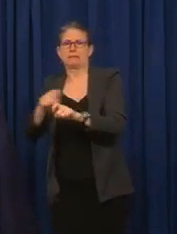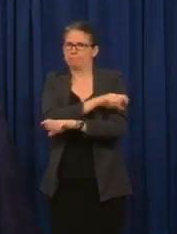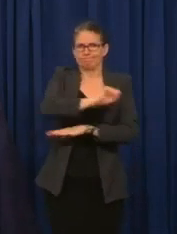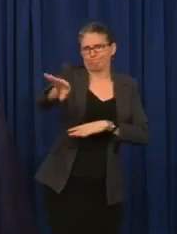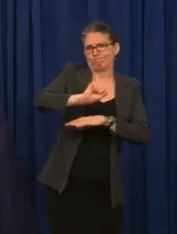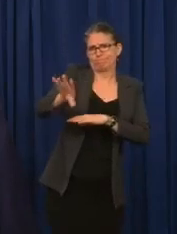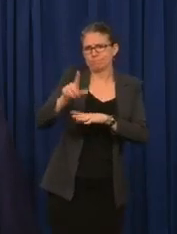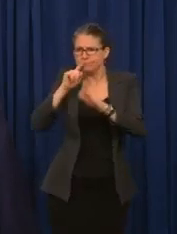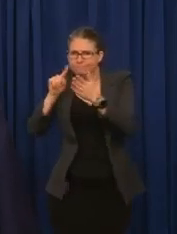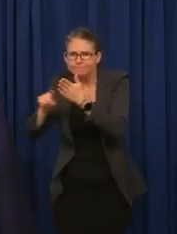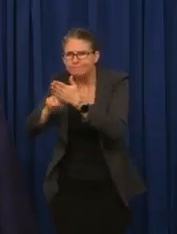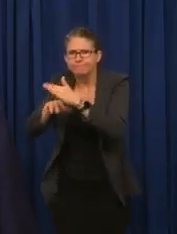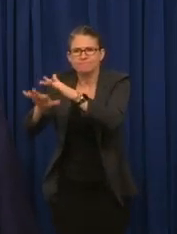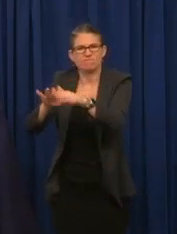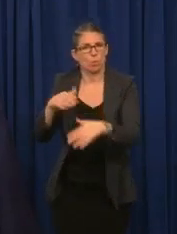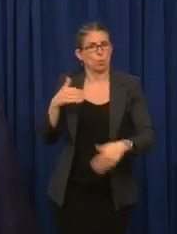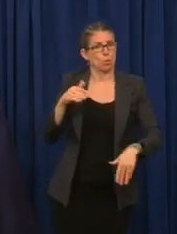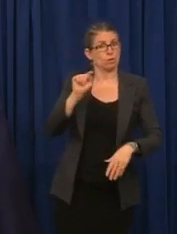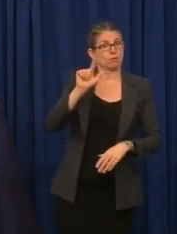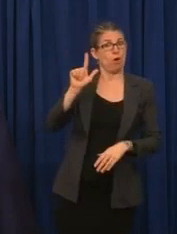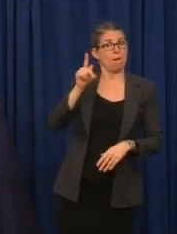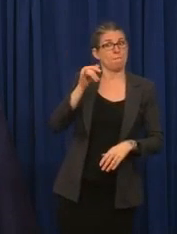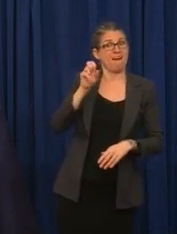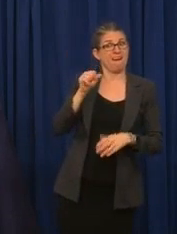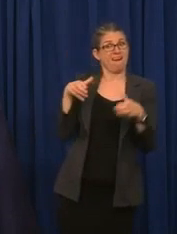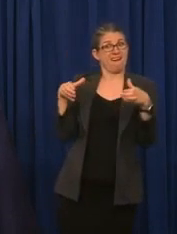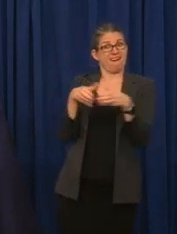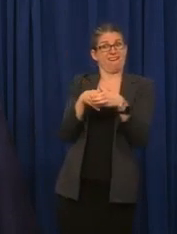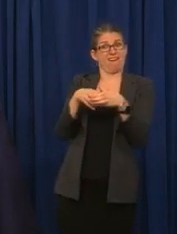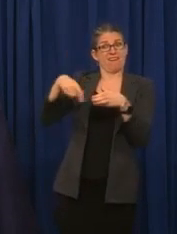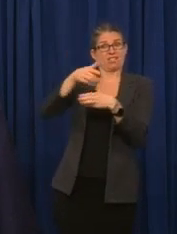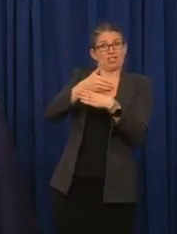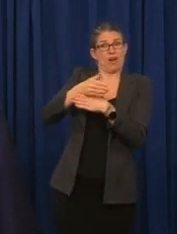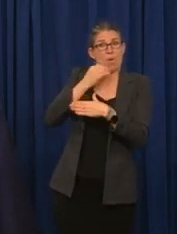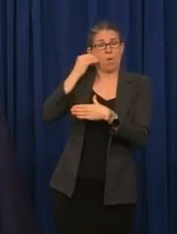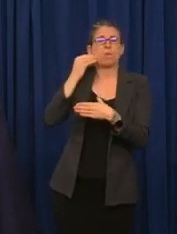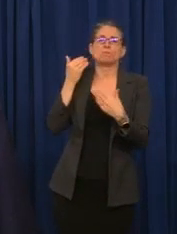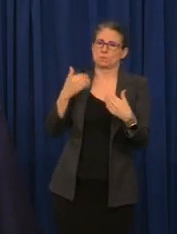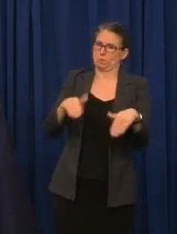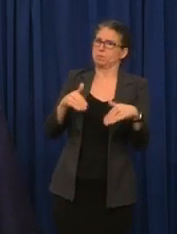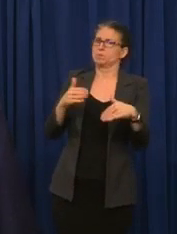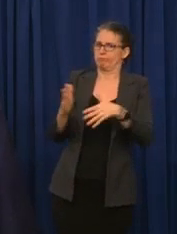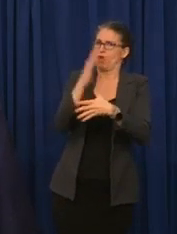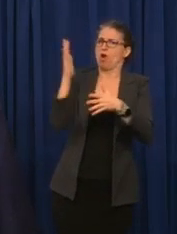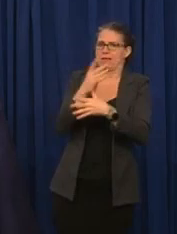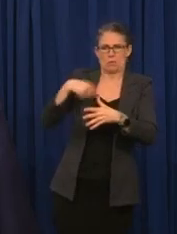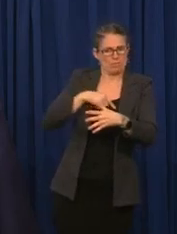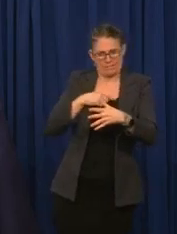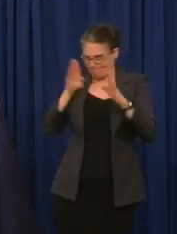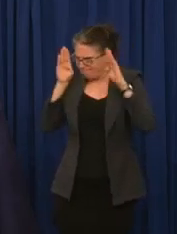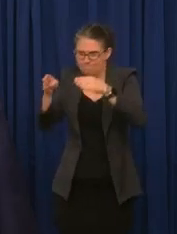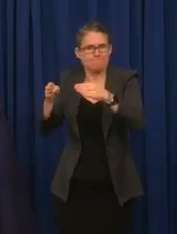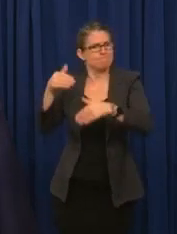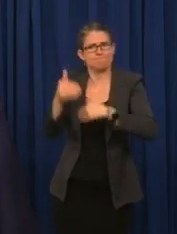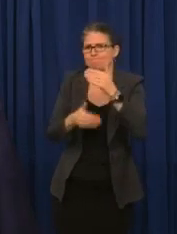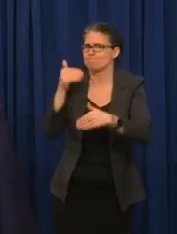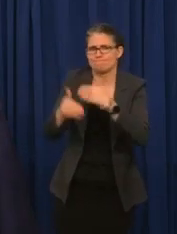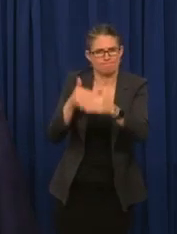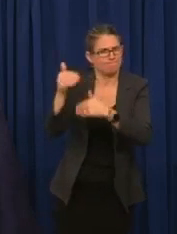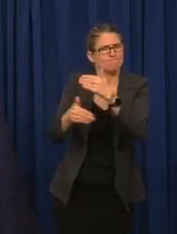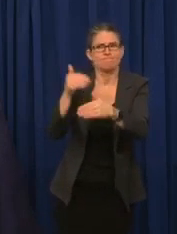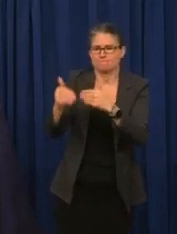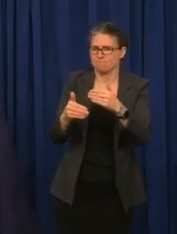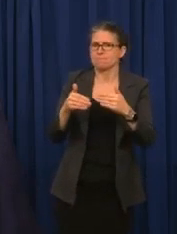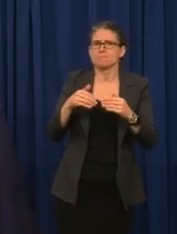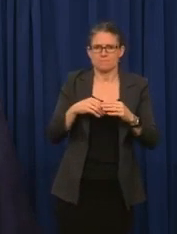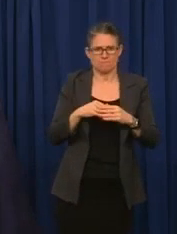Maine CDC, across the entire team that is working on the COVID-19 response. And we wish everyone